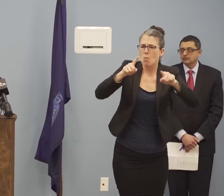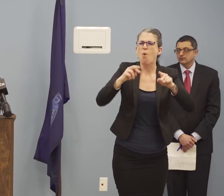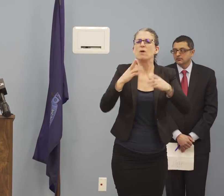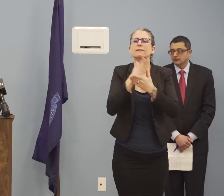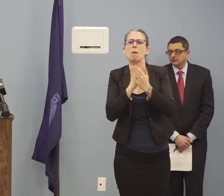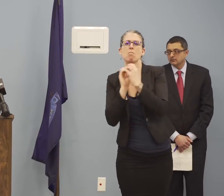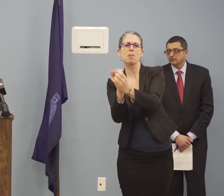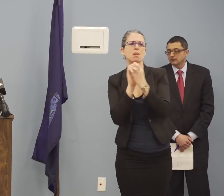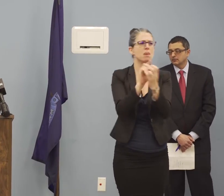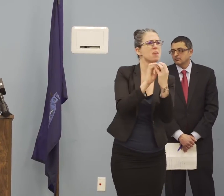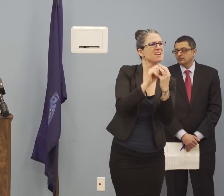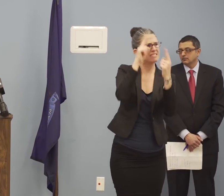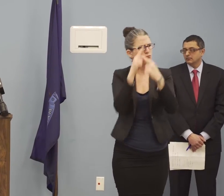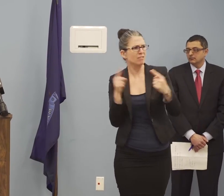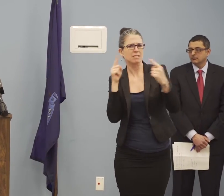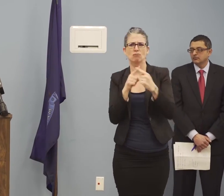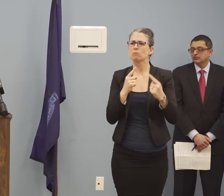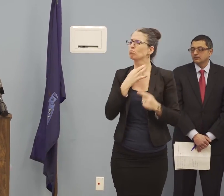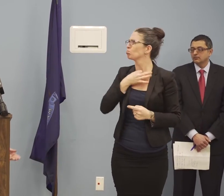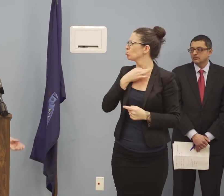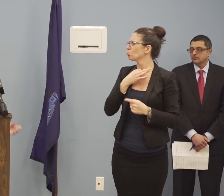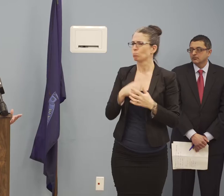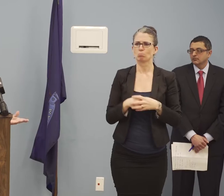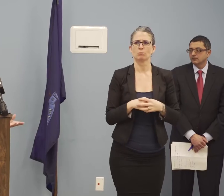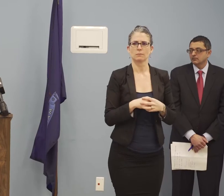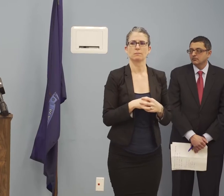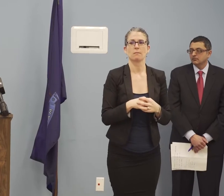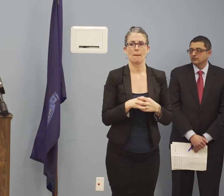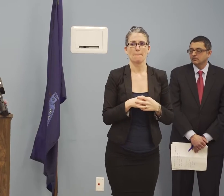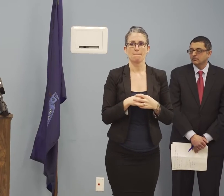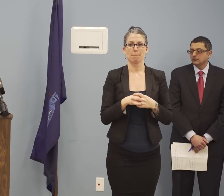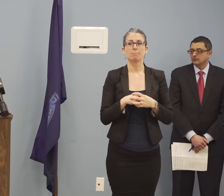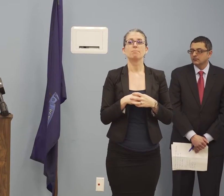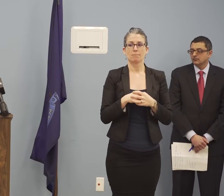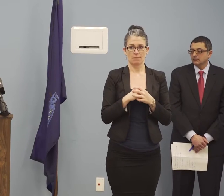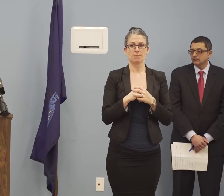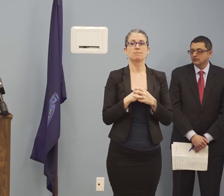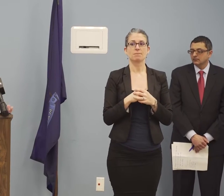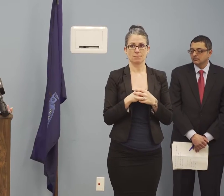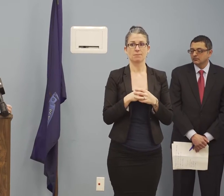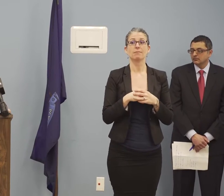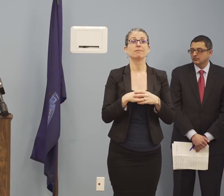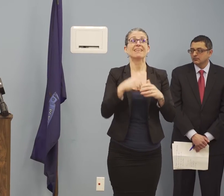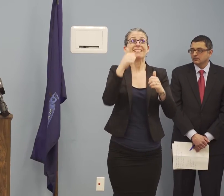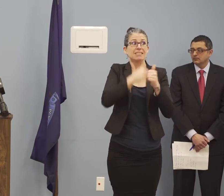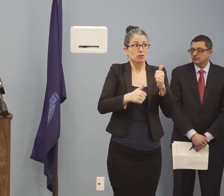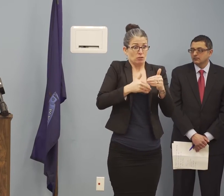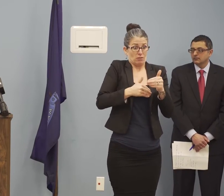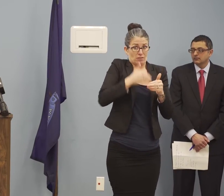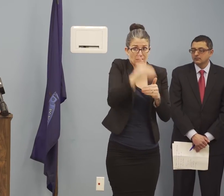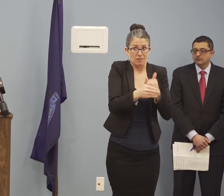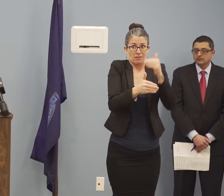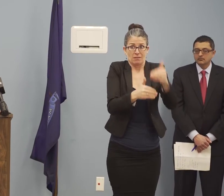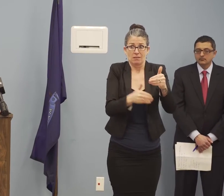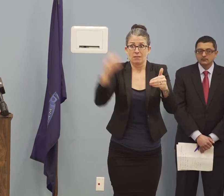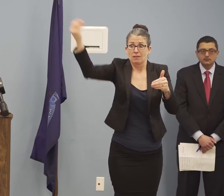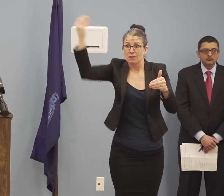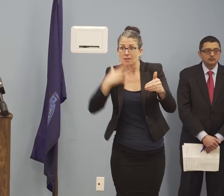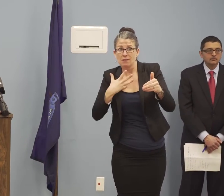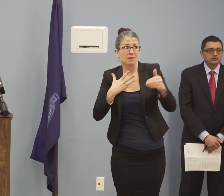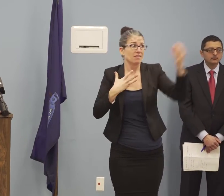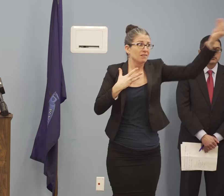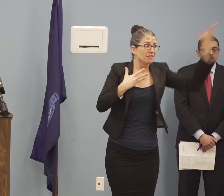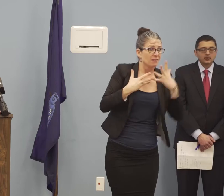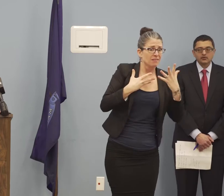Each one of these steps is difficult because you know there are ramifications for hard-working Maine businesses